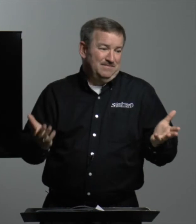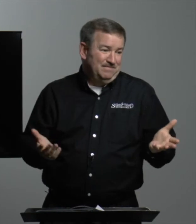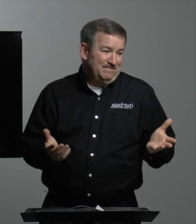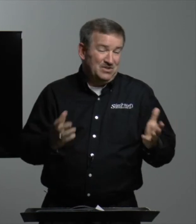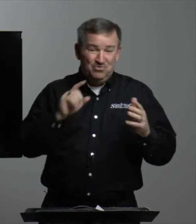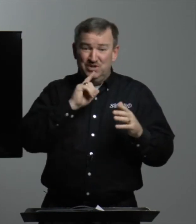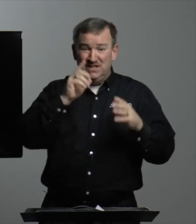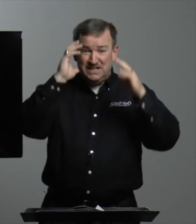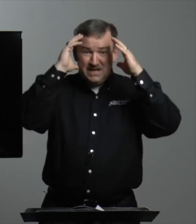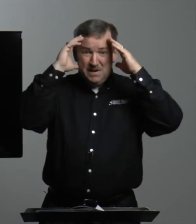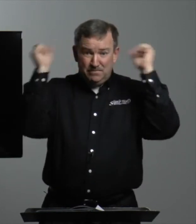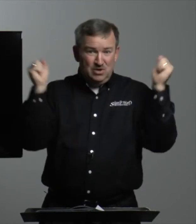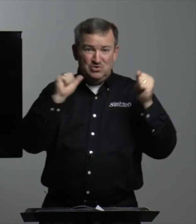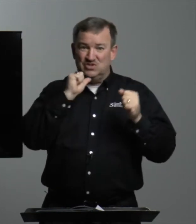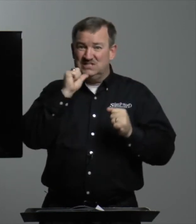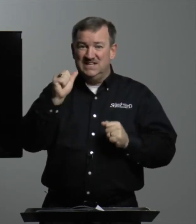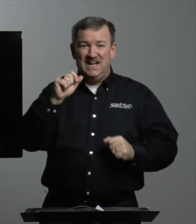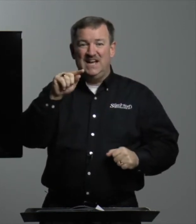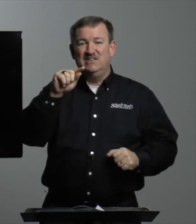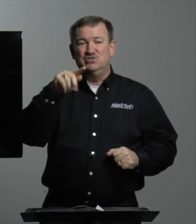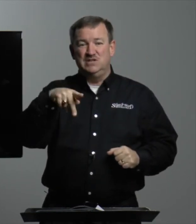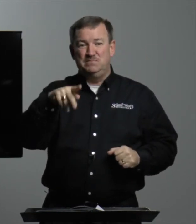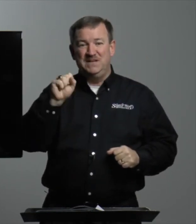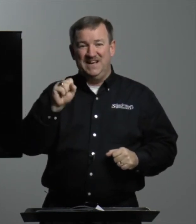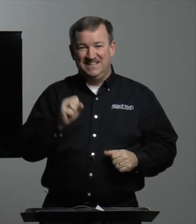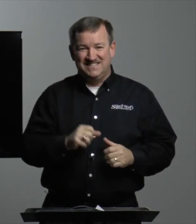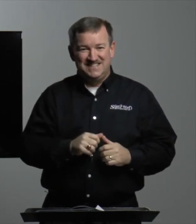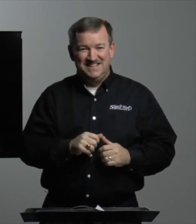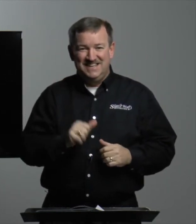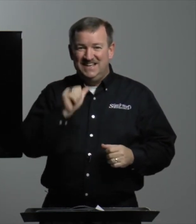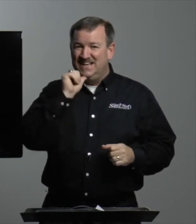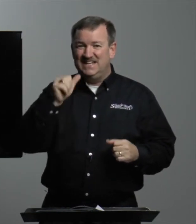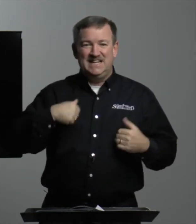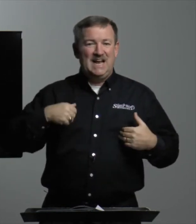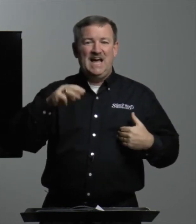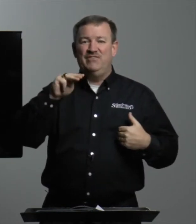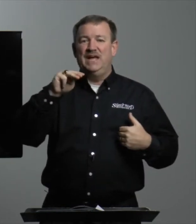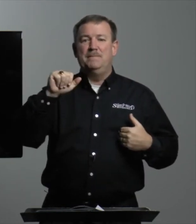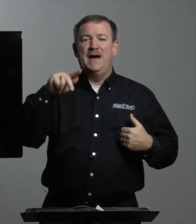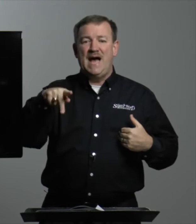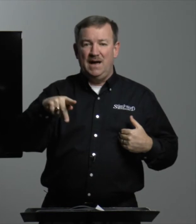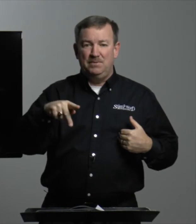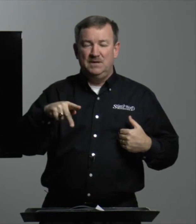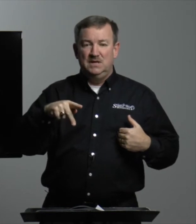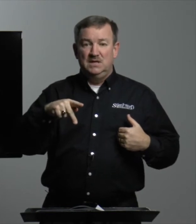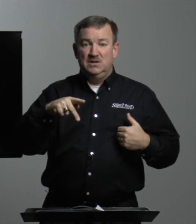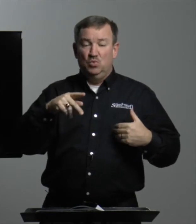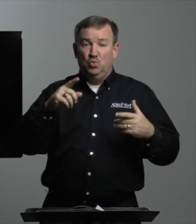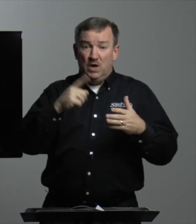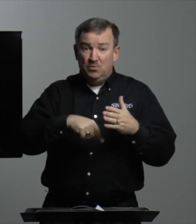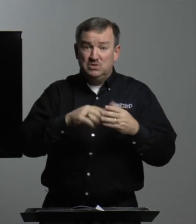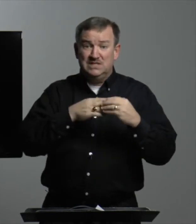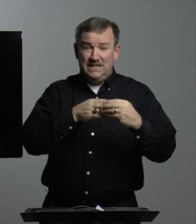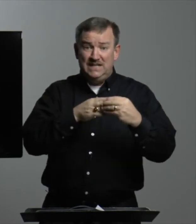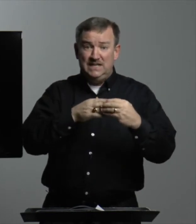Really? Really? Moses did not have GPS. He did not have a map. What was leading